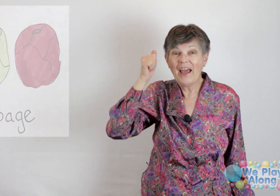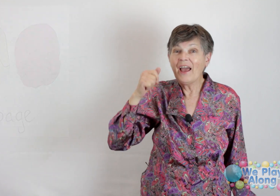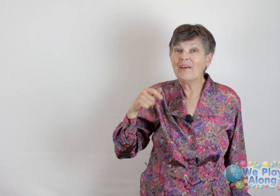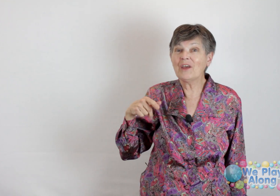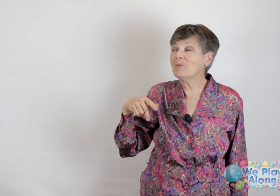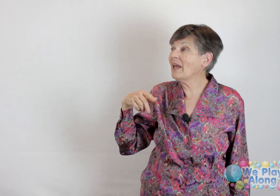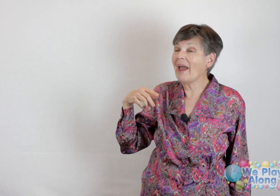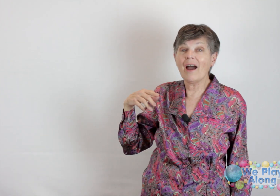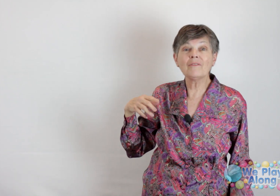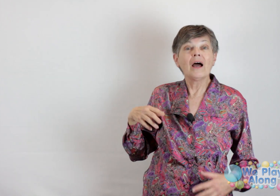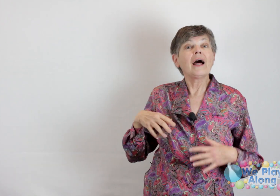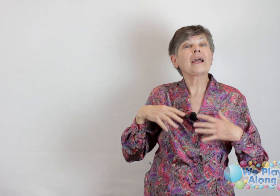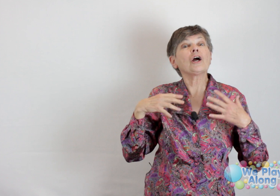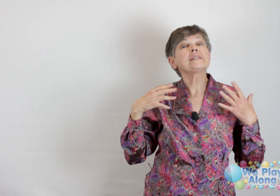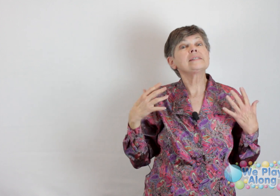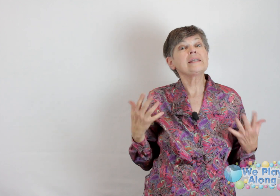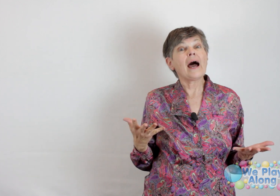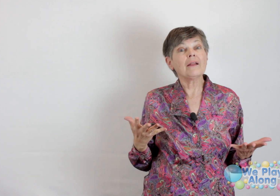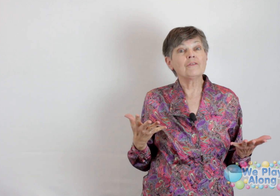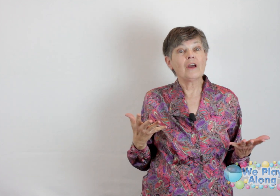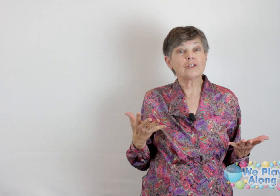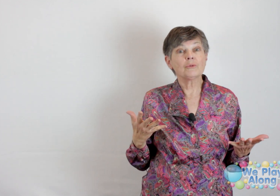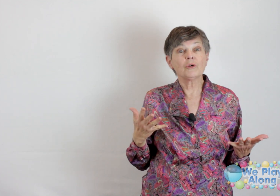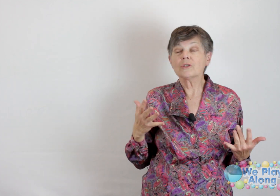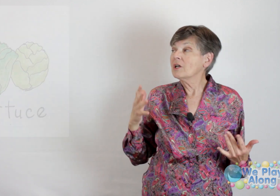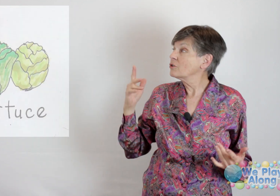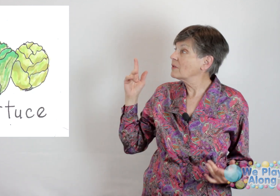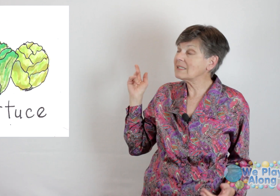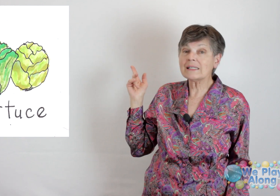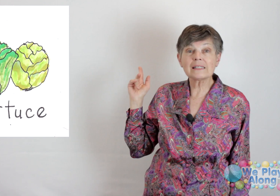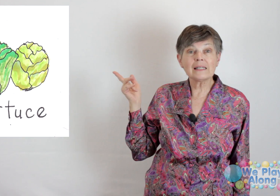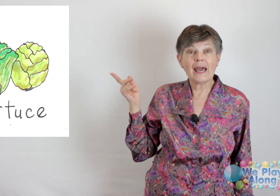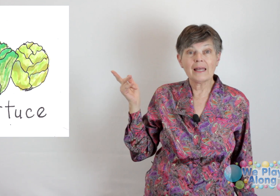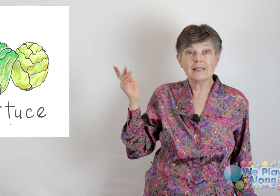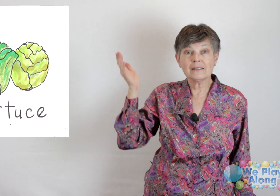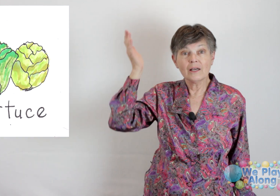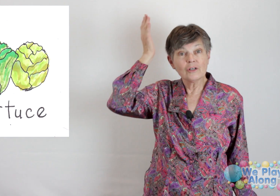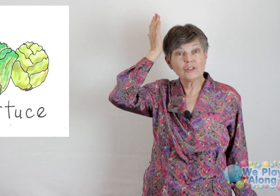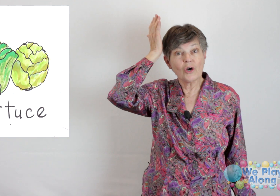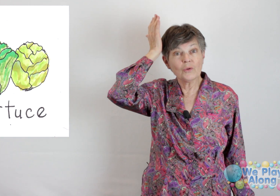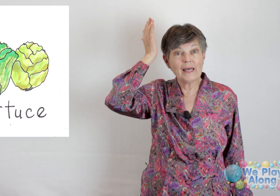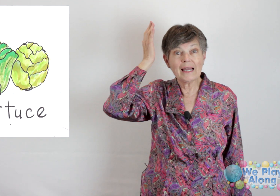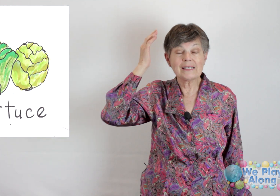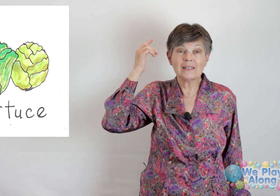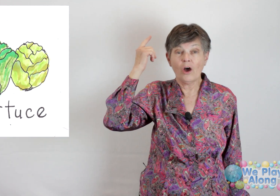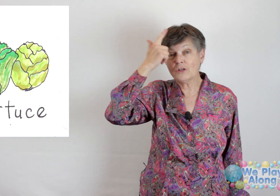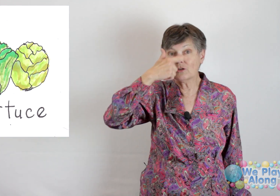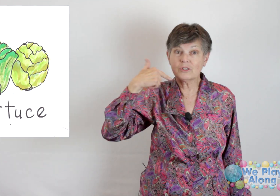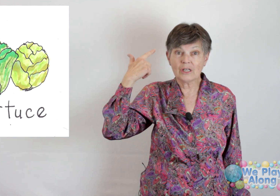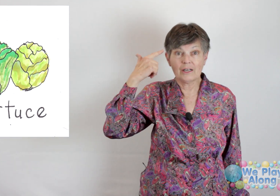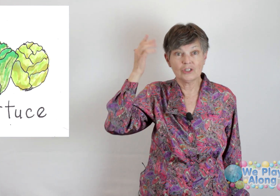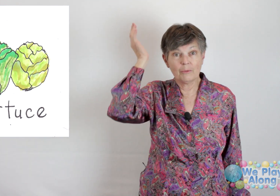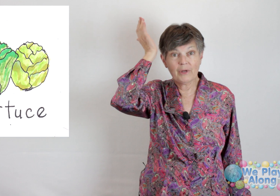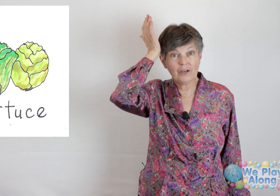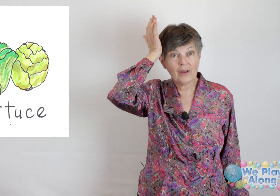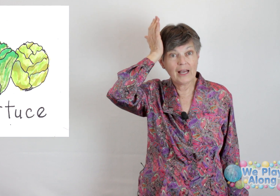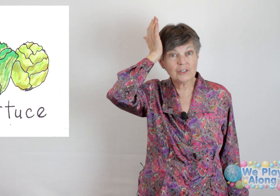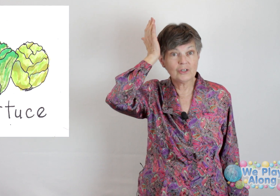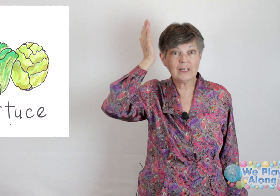And then we have like our salad vegetables. So this is lettuce. So lettuce also is kind of shaped like your head. So you